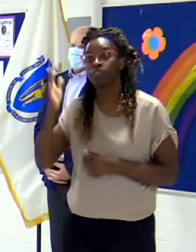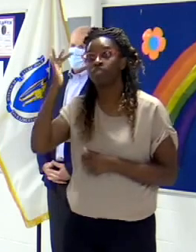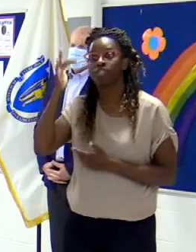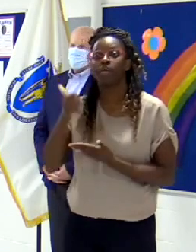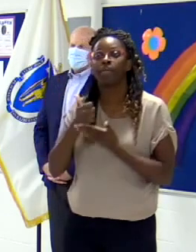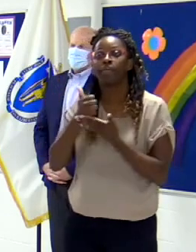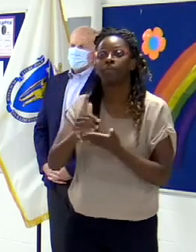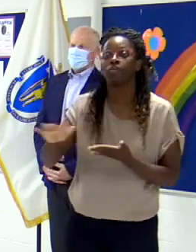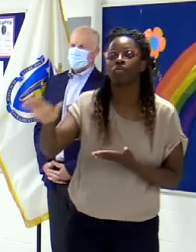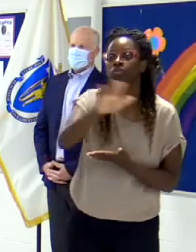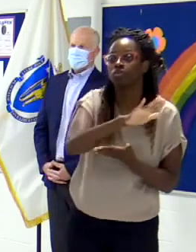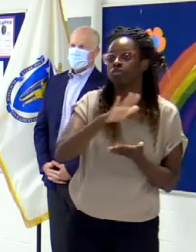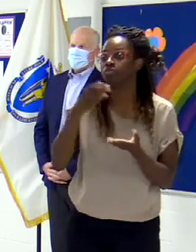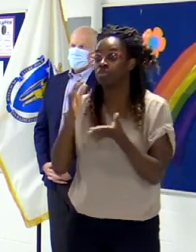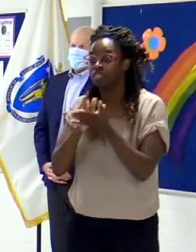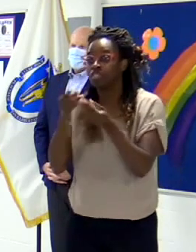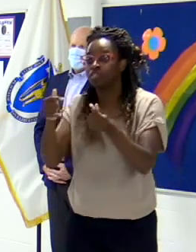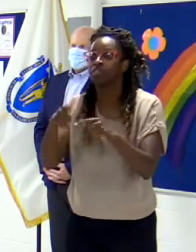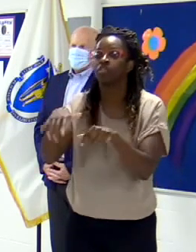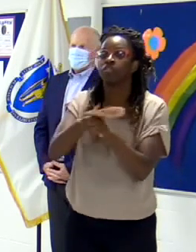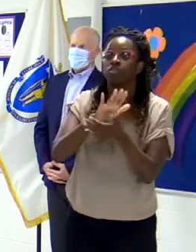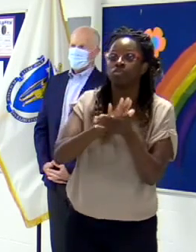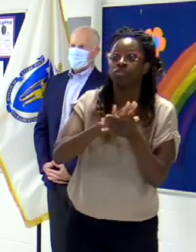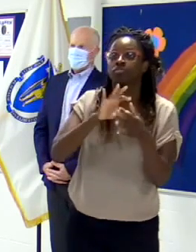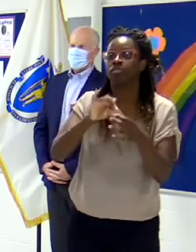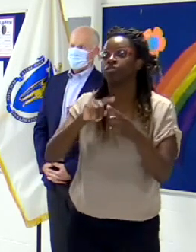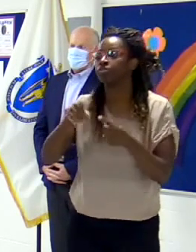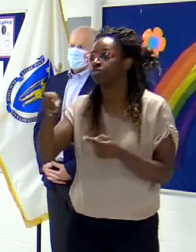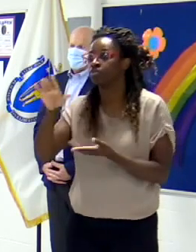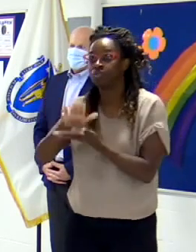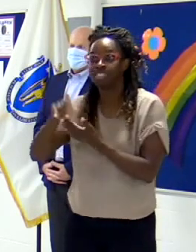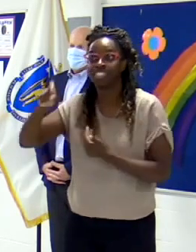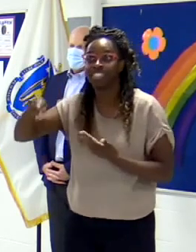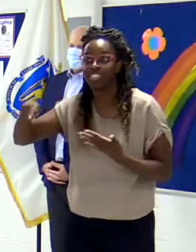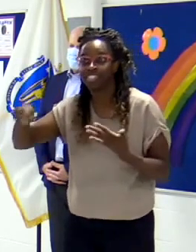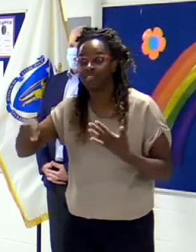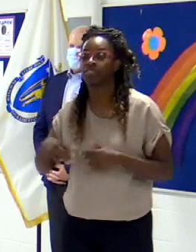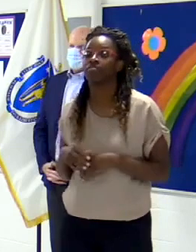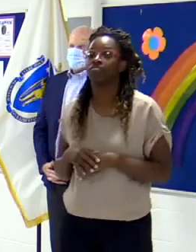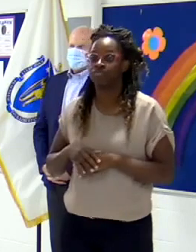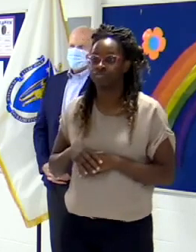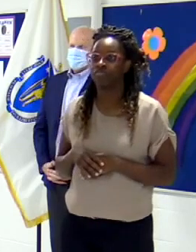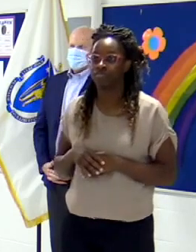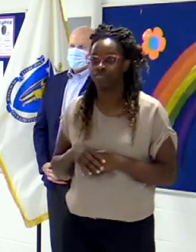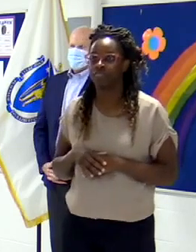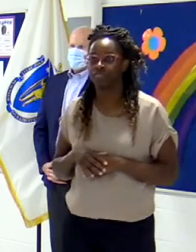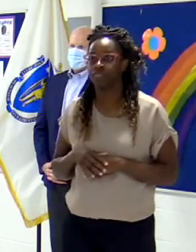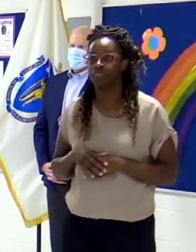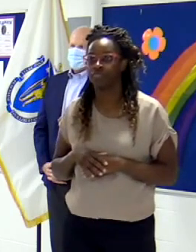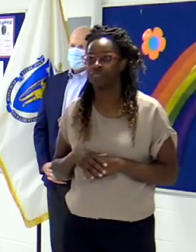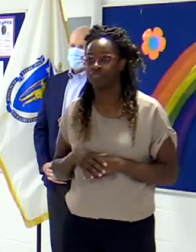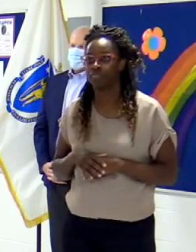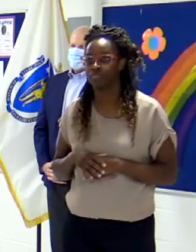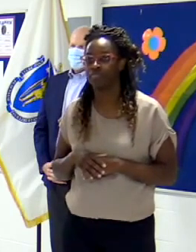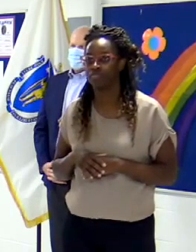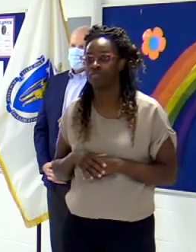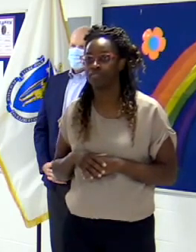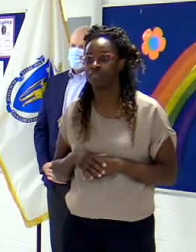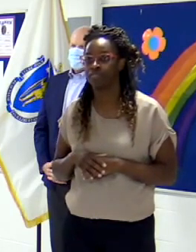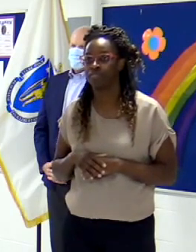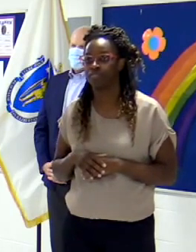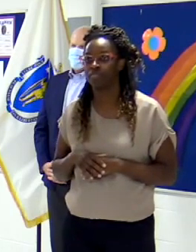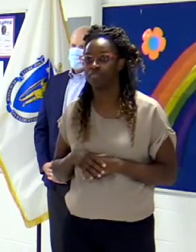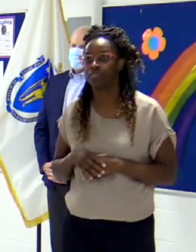lot of the stuff associated with school. And I think in many ways those resources have made it possible